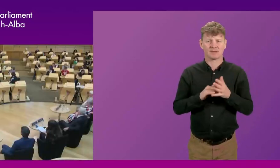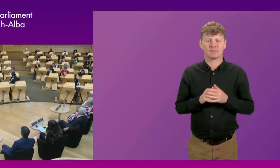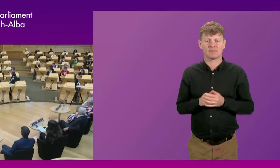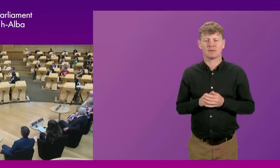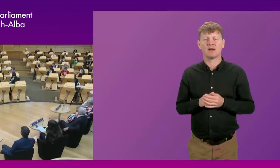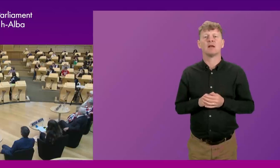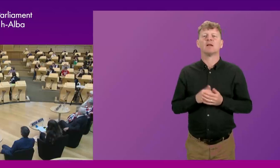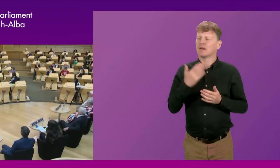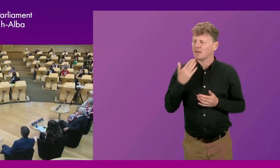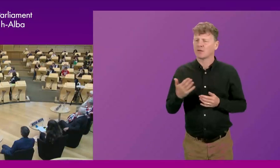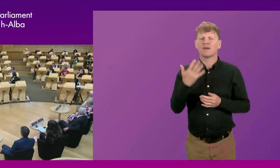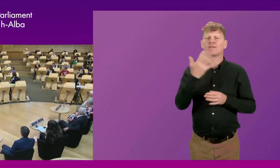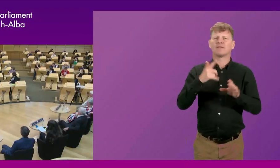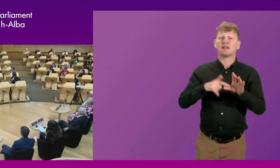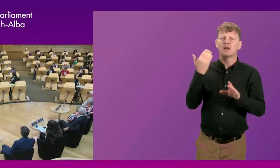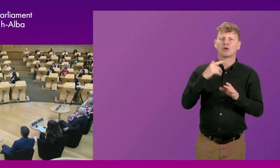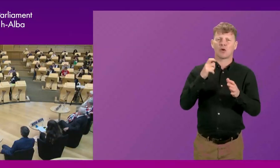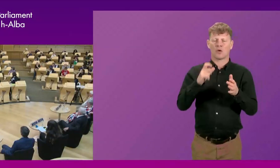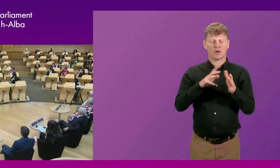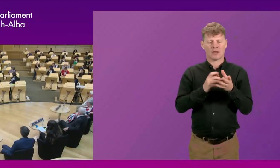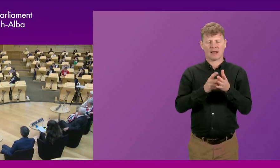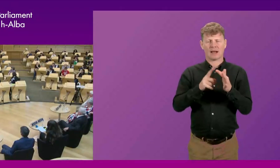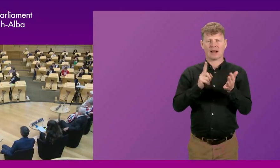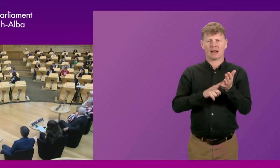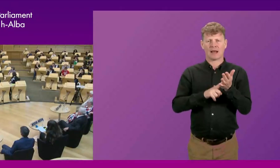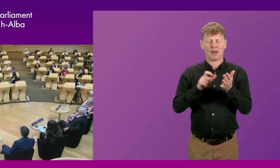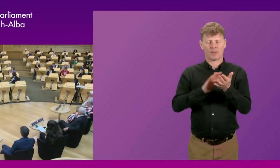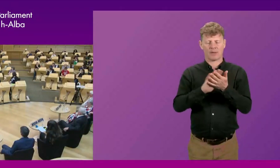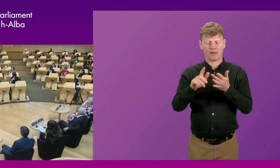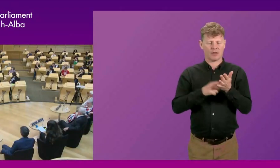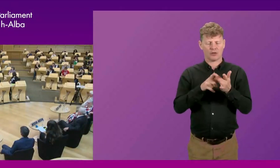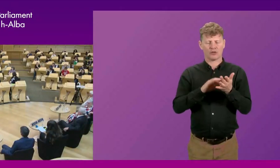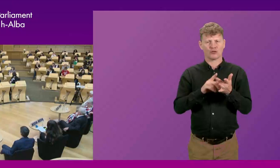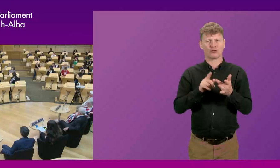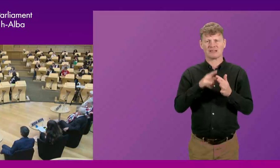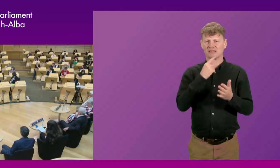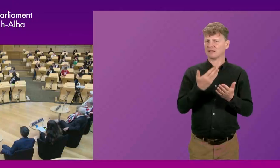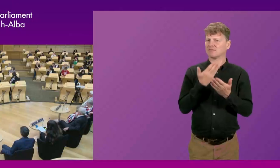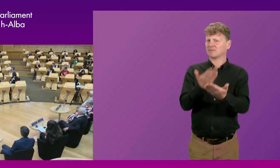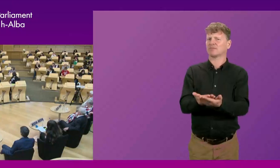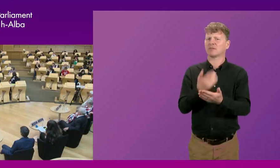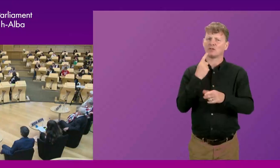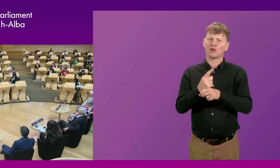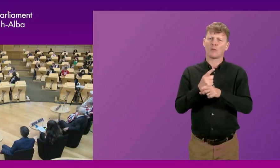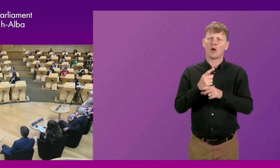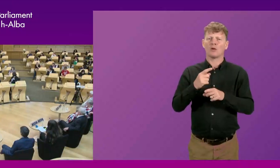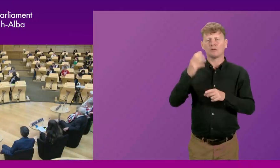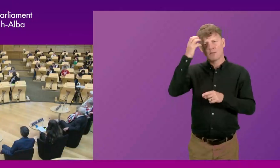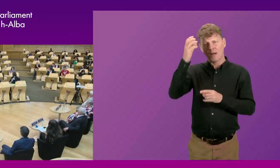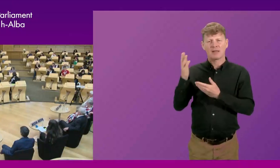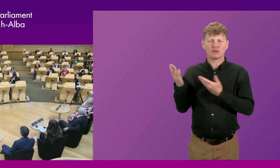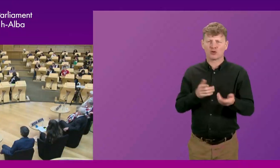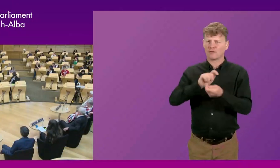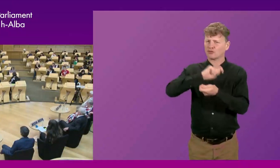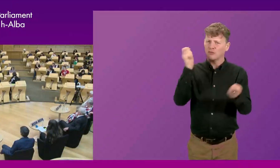Fifteen years ago, Campbell Christie put forward a commission that talked about public service reform and made